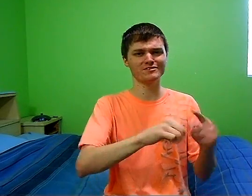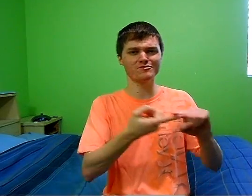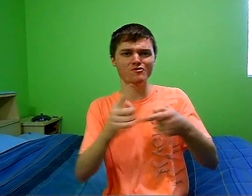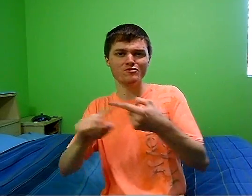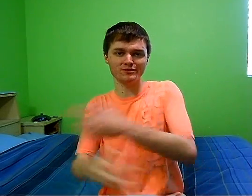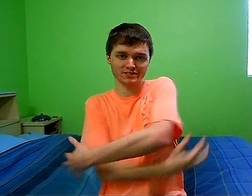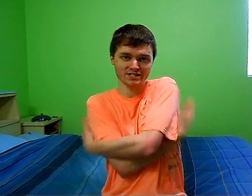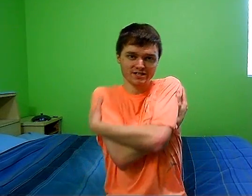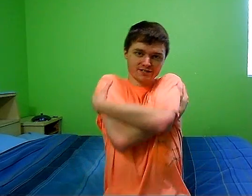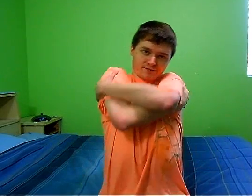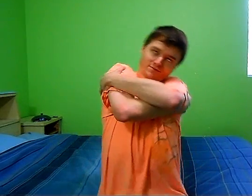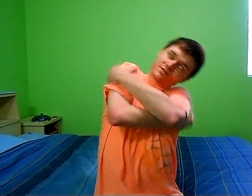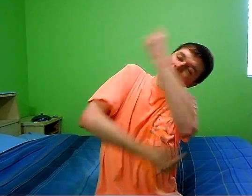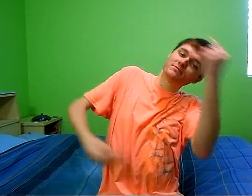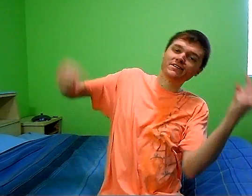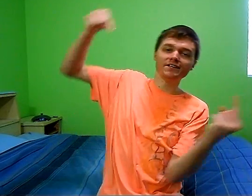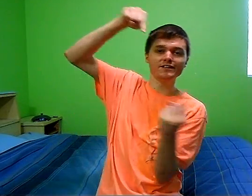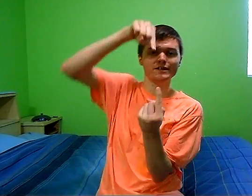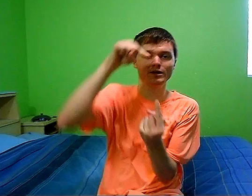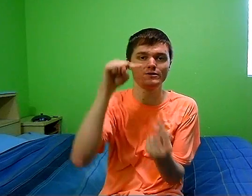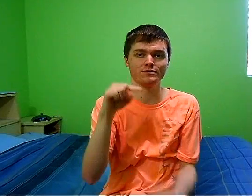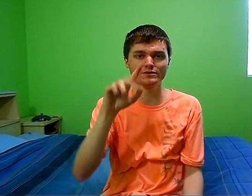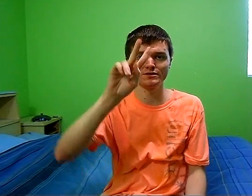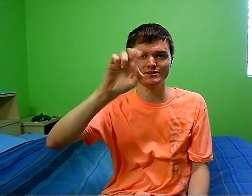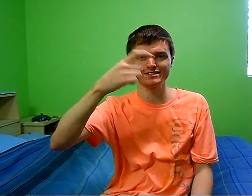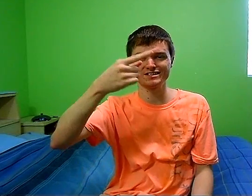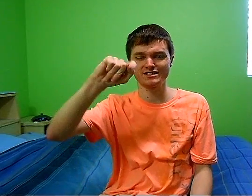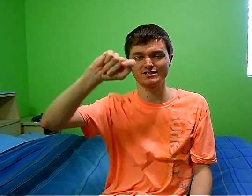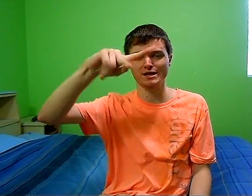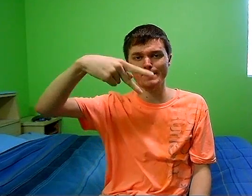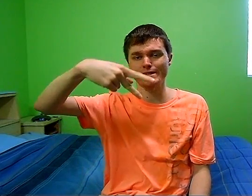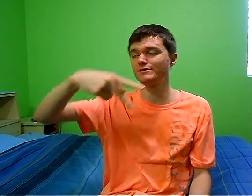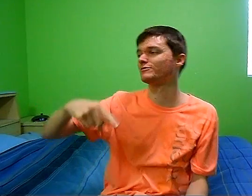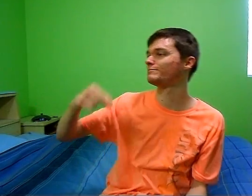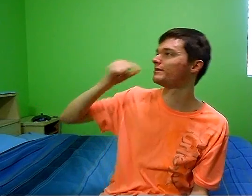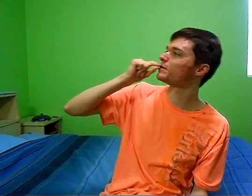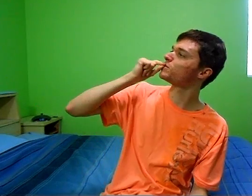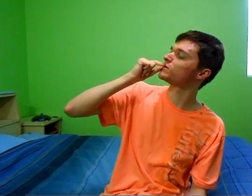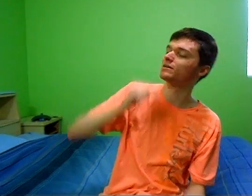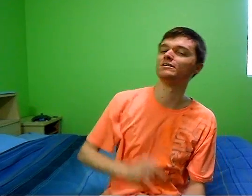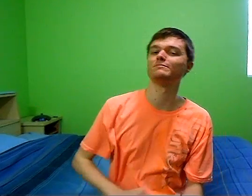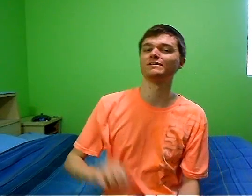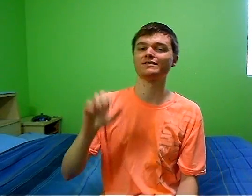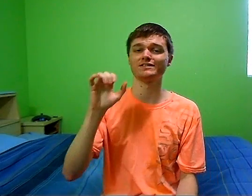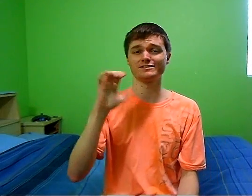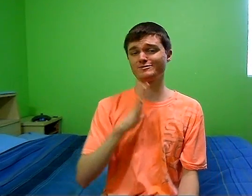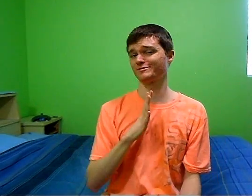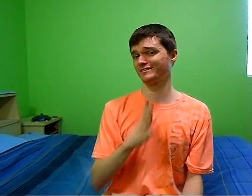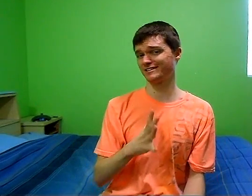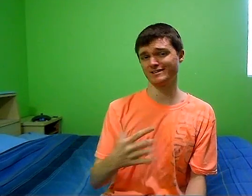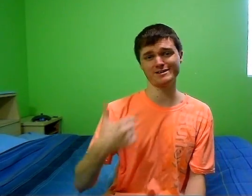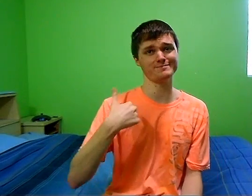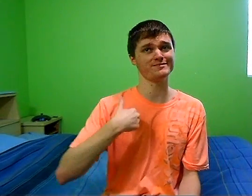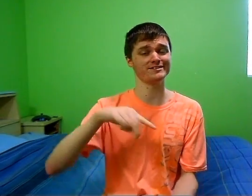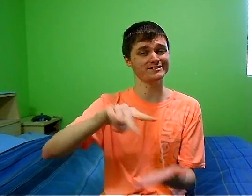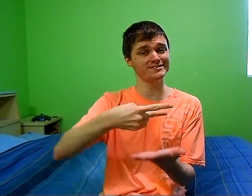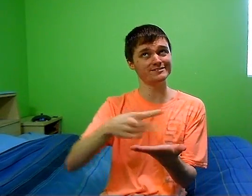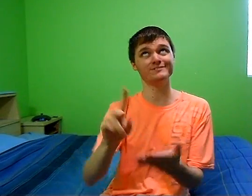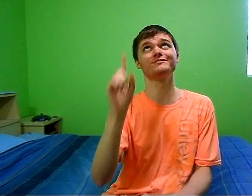Bros tried to turn me upside down I put a cake tap to my mouth But that's okay, I'm dancing on